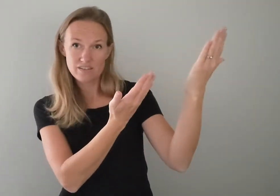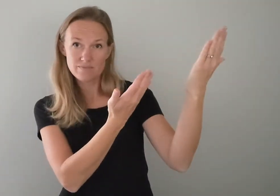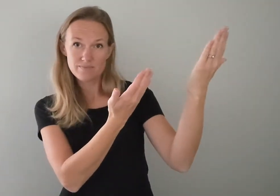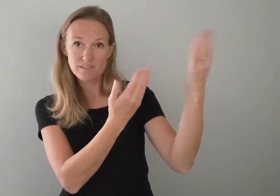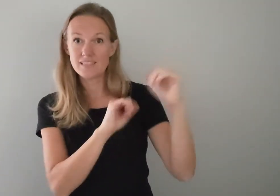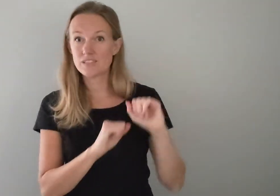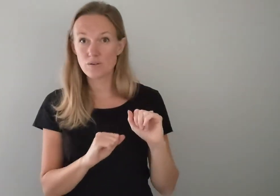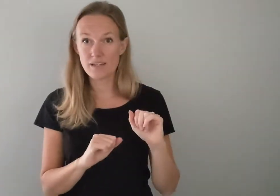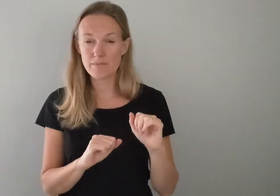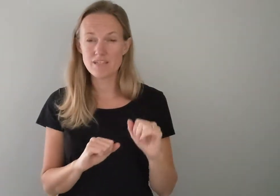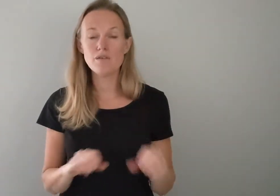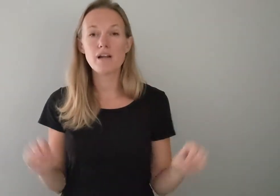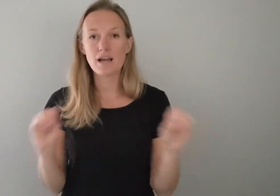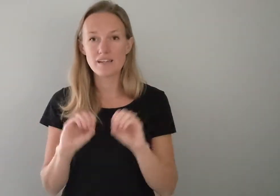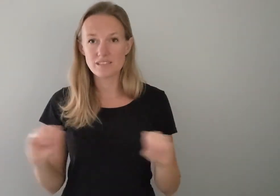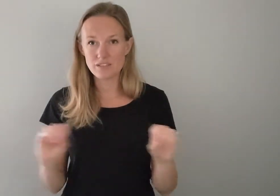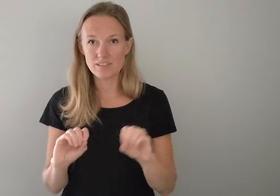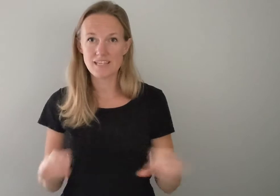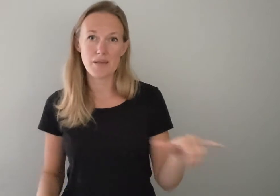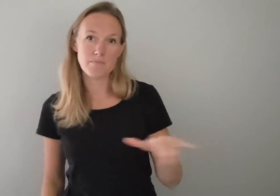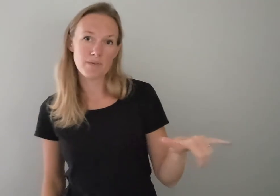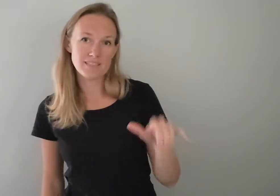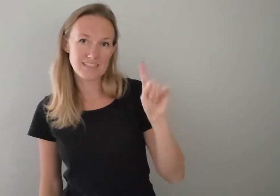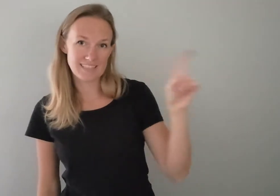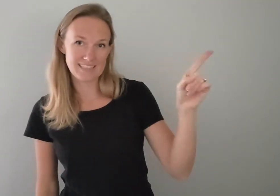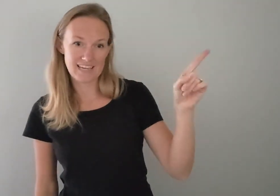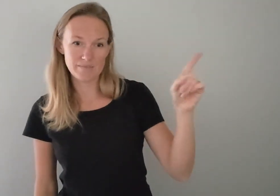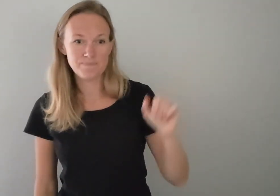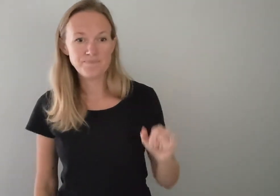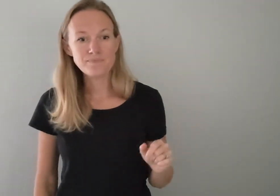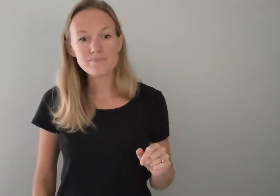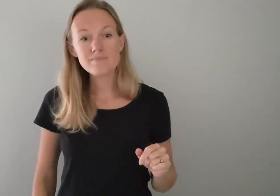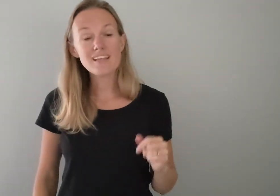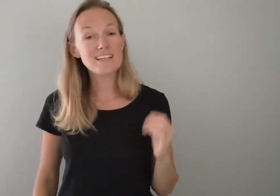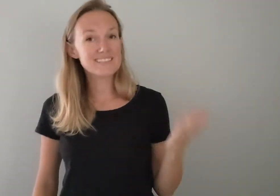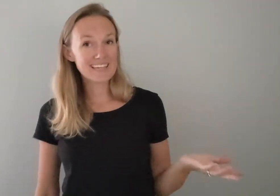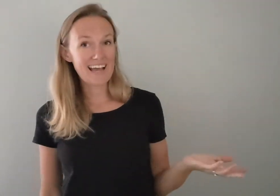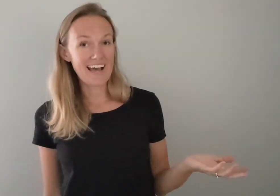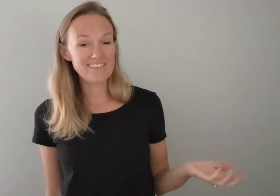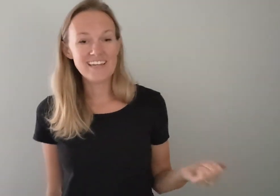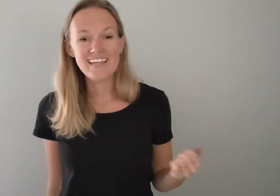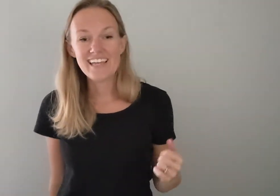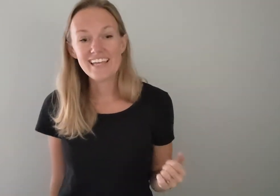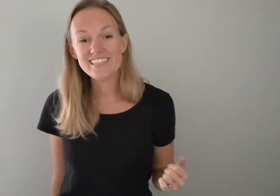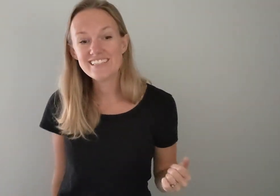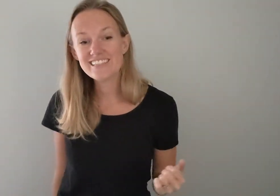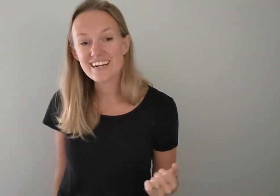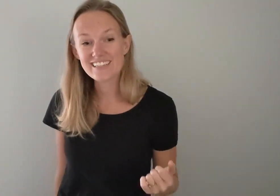it's totally up to you but I'm going to do the same signs again and then the second half into the darkness